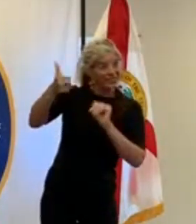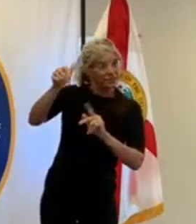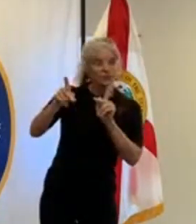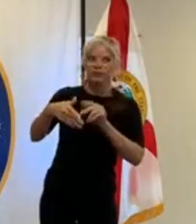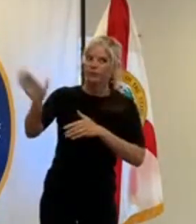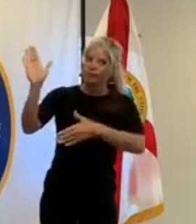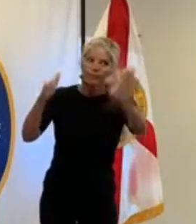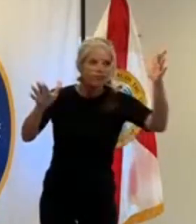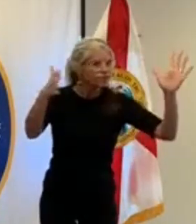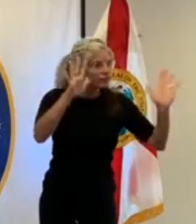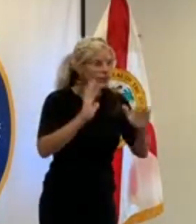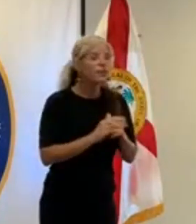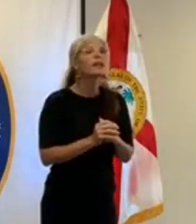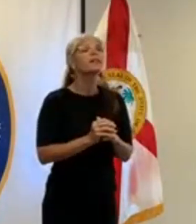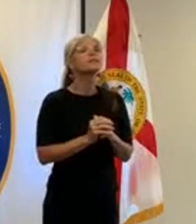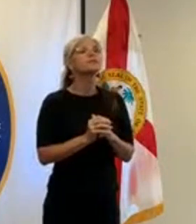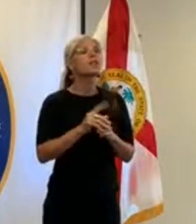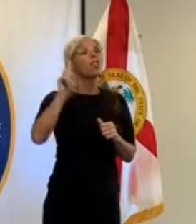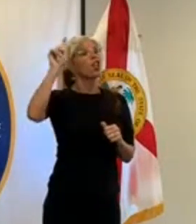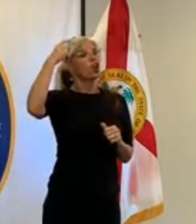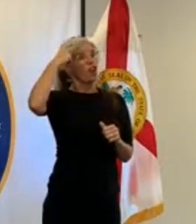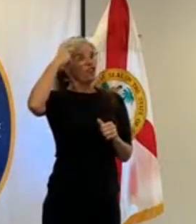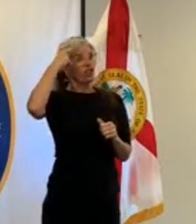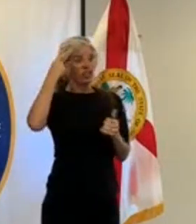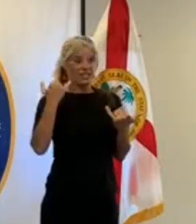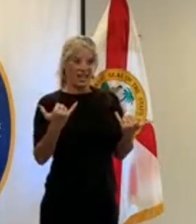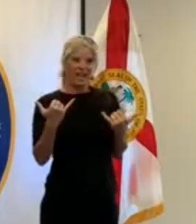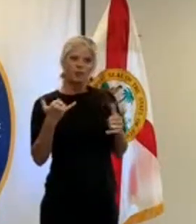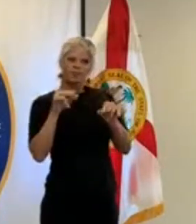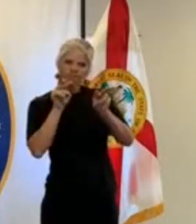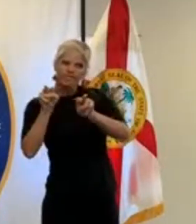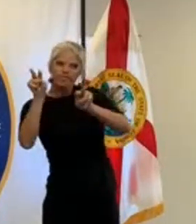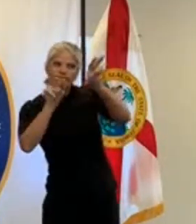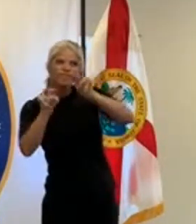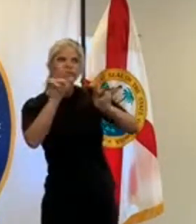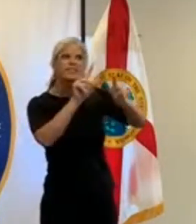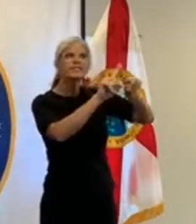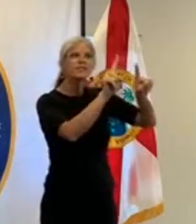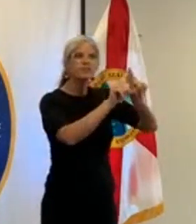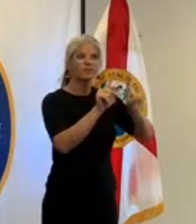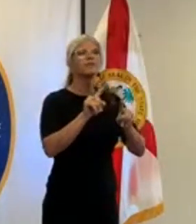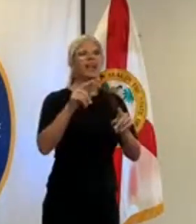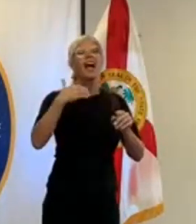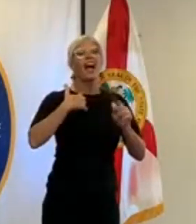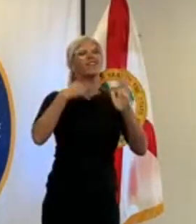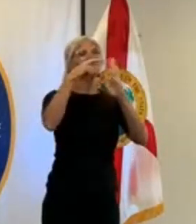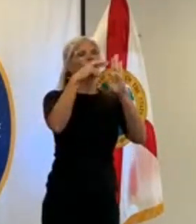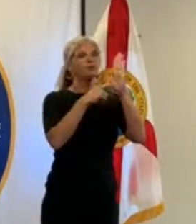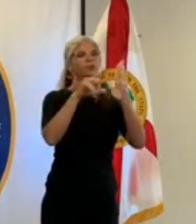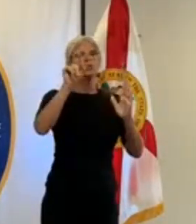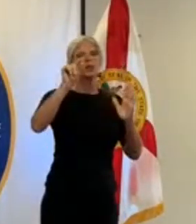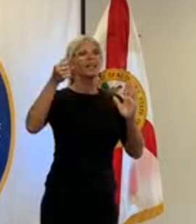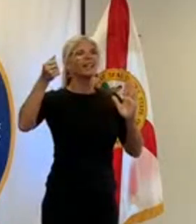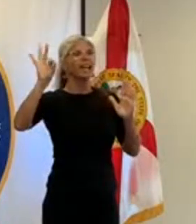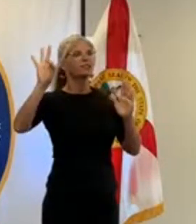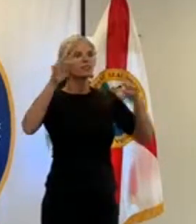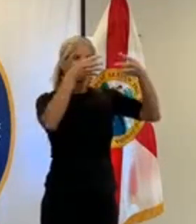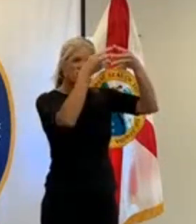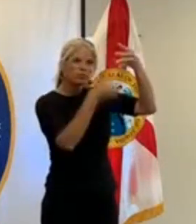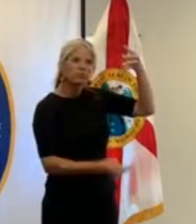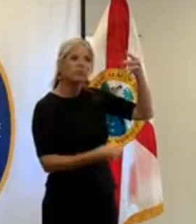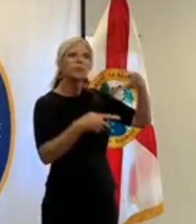the safer at home executive order we've been working with our law enforcement partners as they've been monitoring that with our businesses